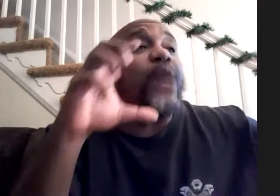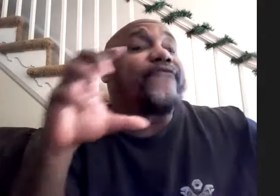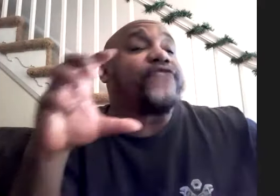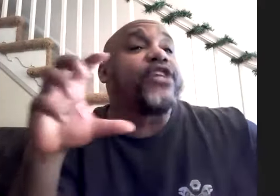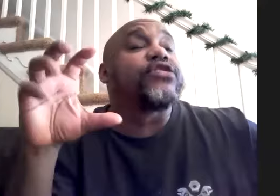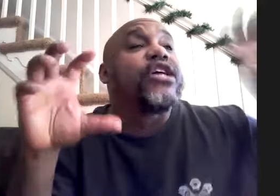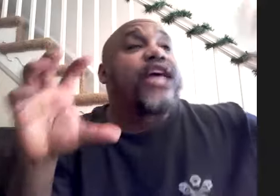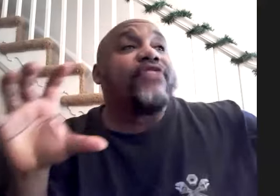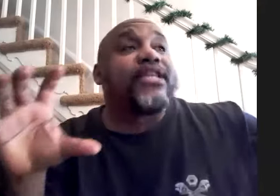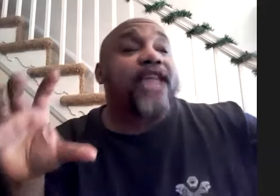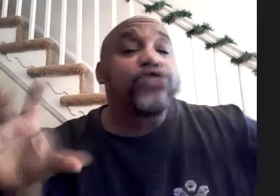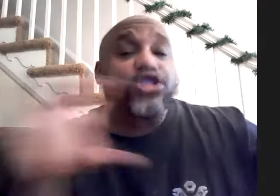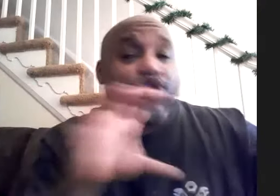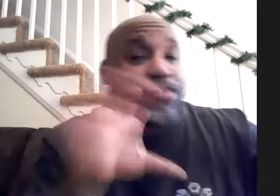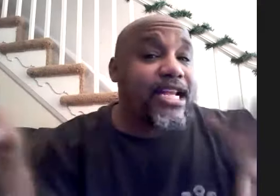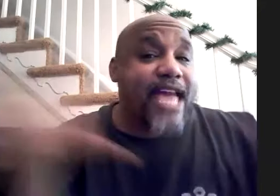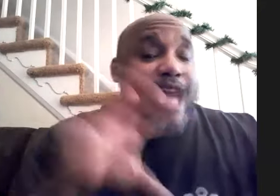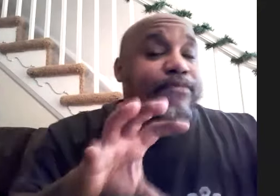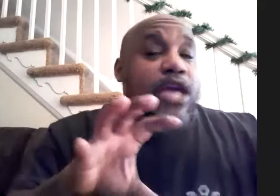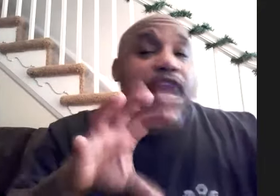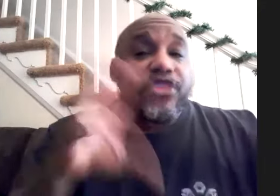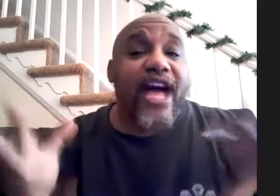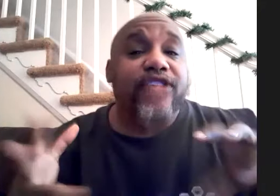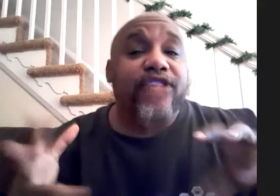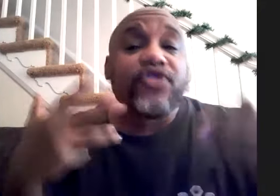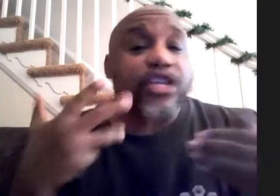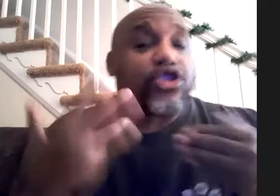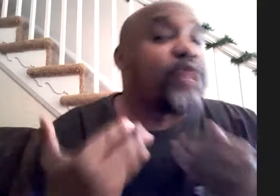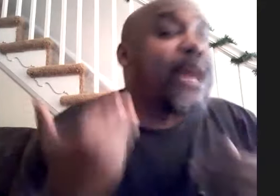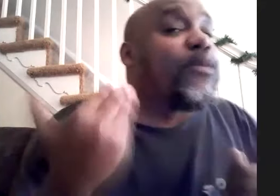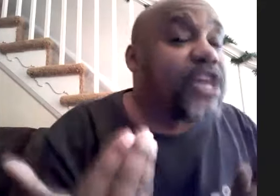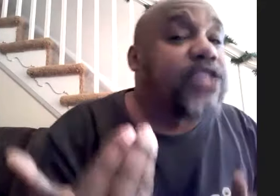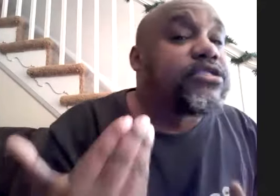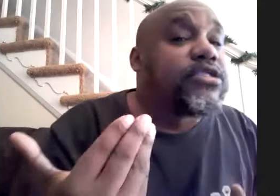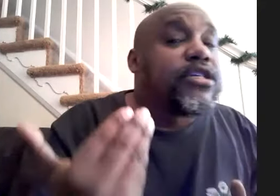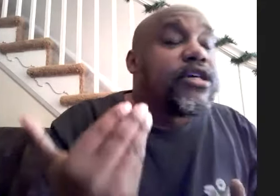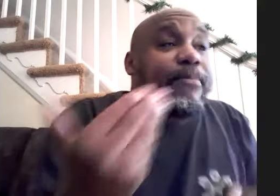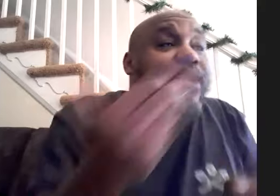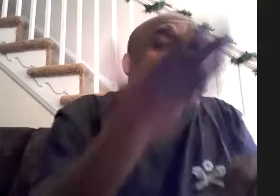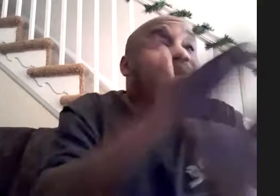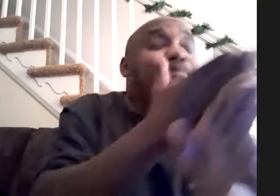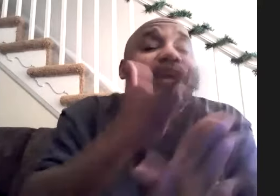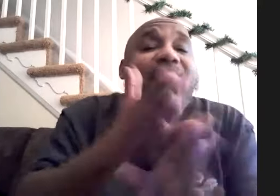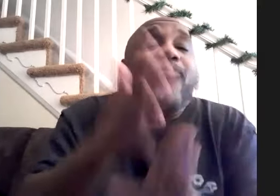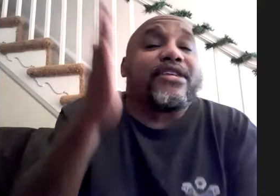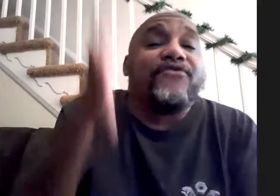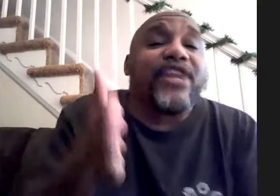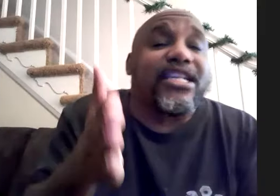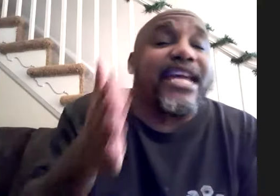way it feels and the tempos that you're playing to that and the styles of music that you're playing with it but if you can play that with conviction and